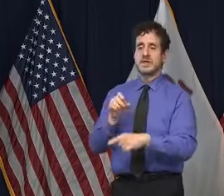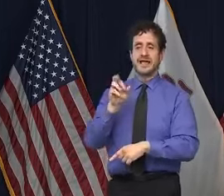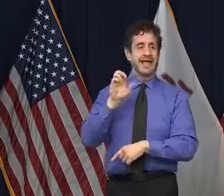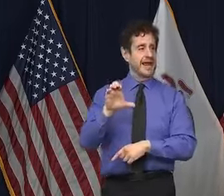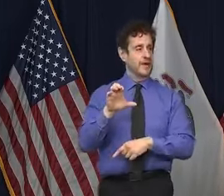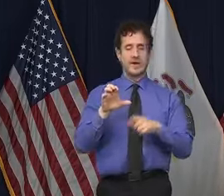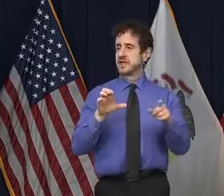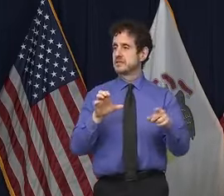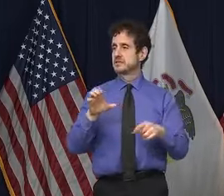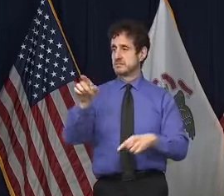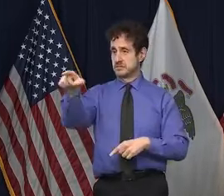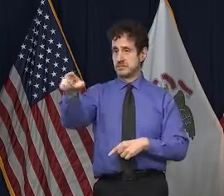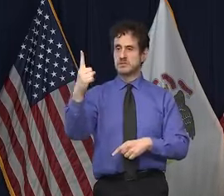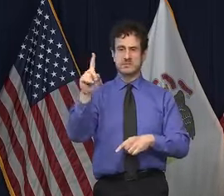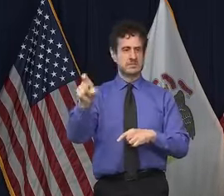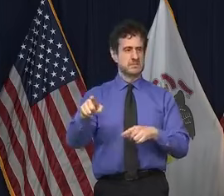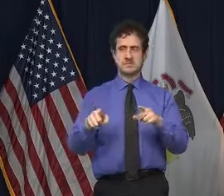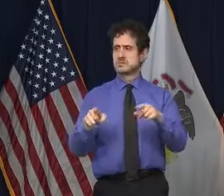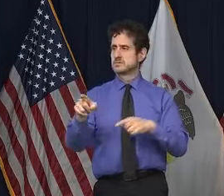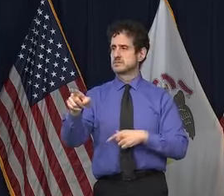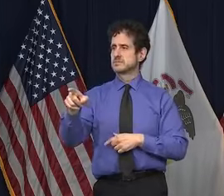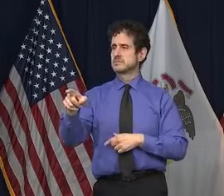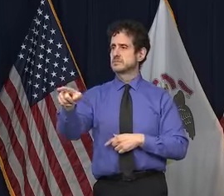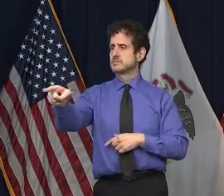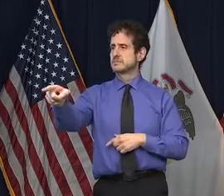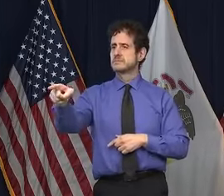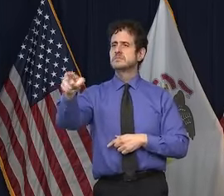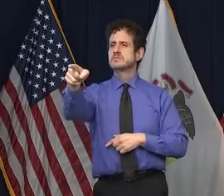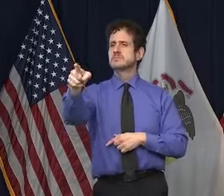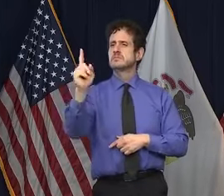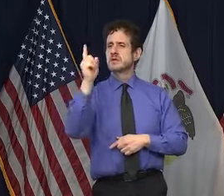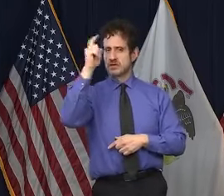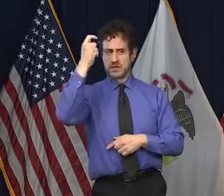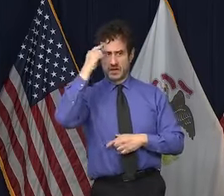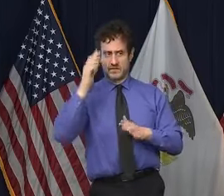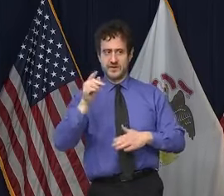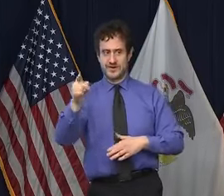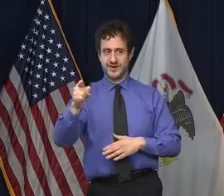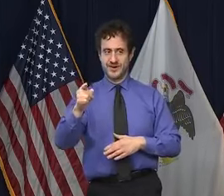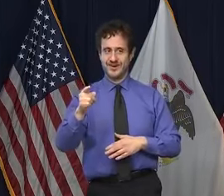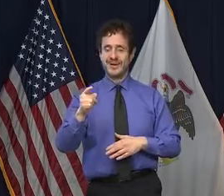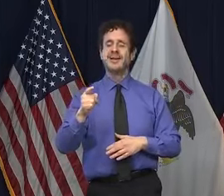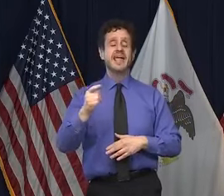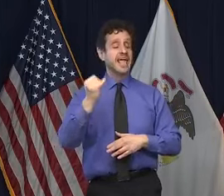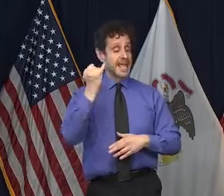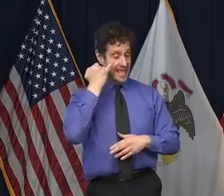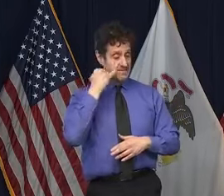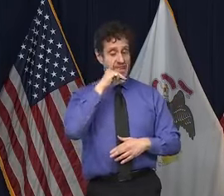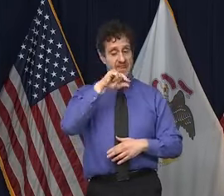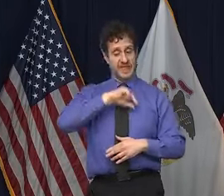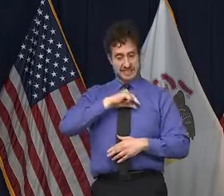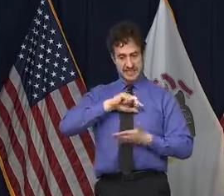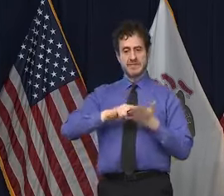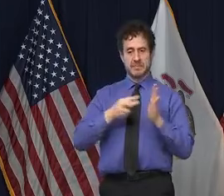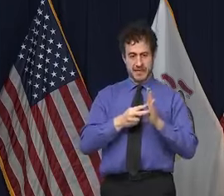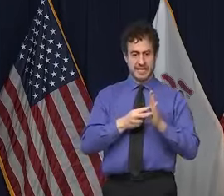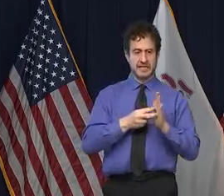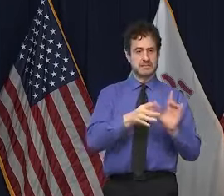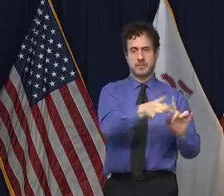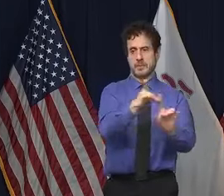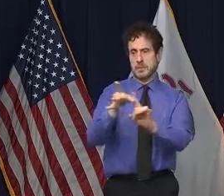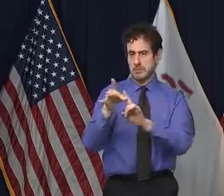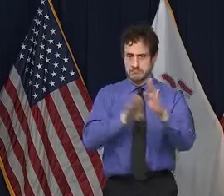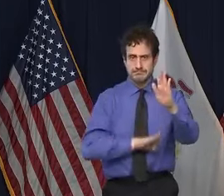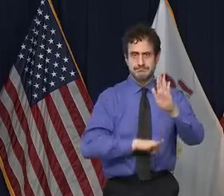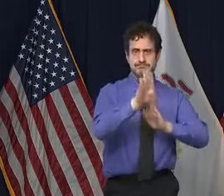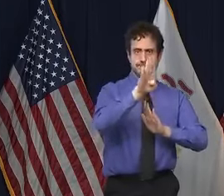that. Eric has not gotten a question. Yeah. Governor, you know, if we do get this surge after Thanksgiving that Dr. Fauci is fearing and